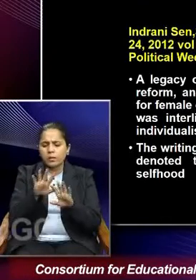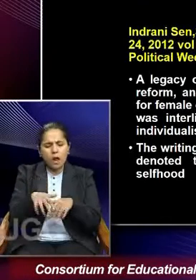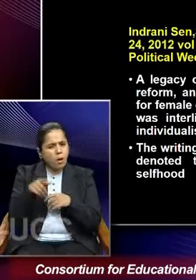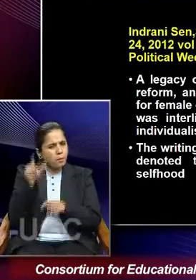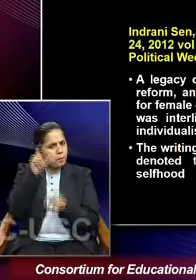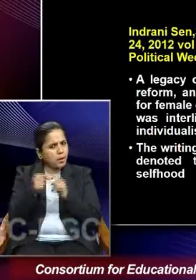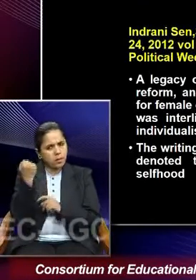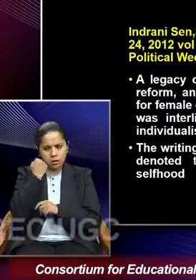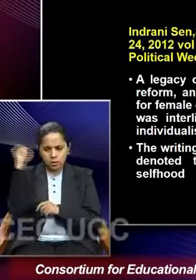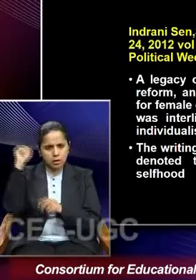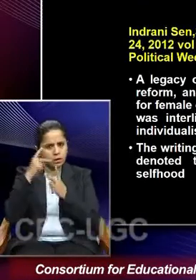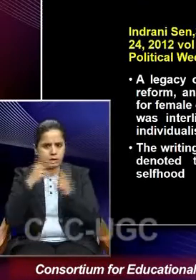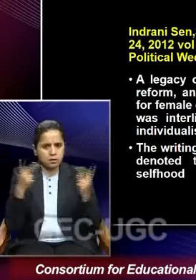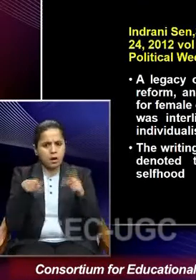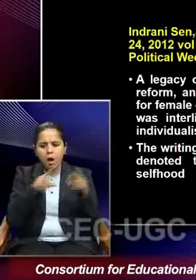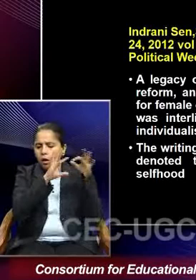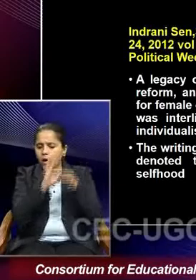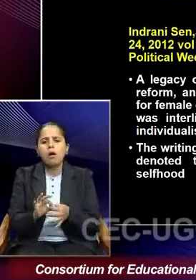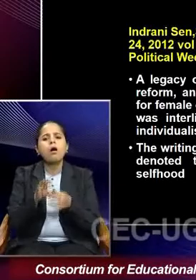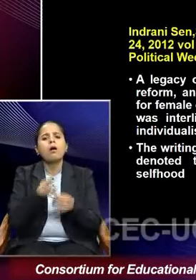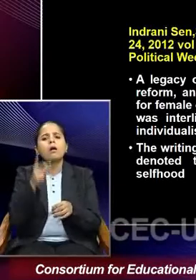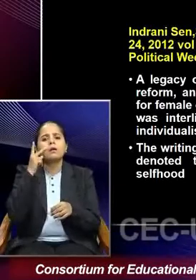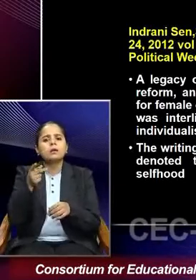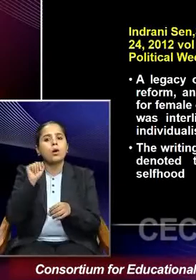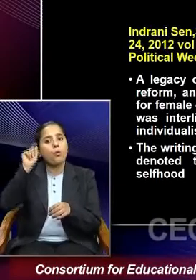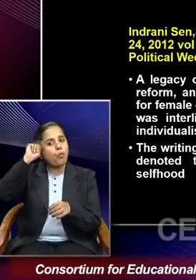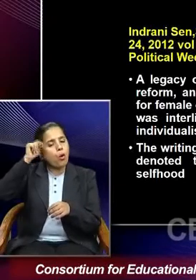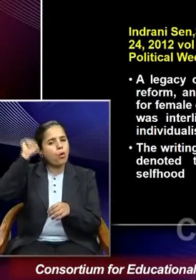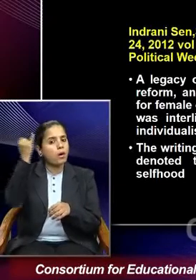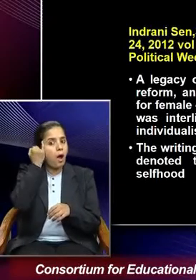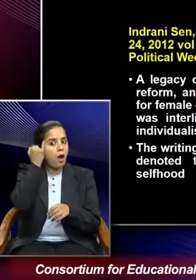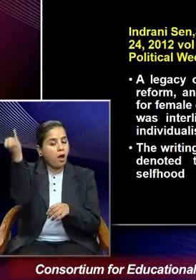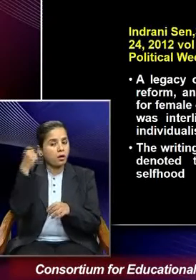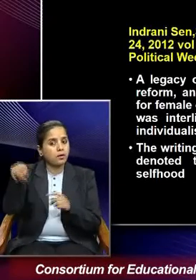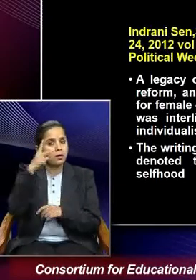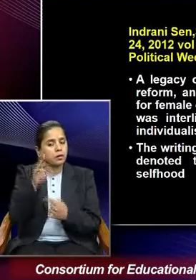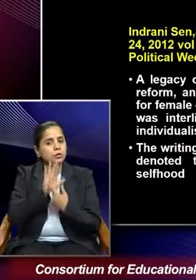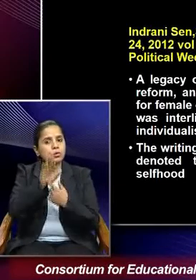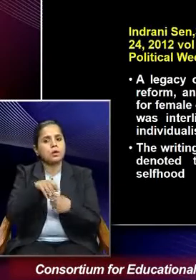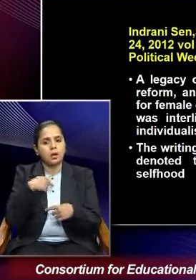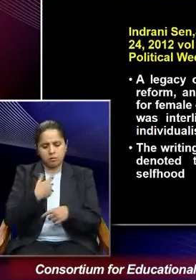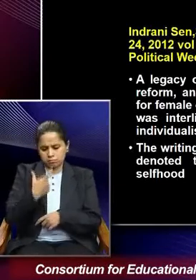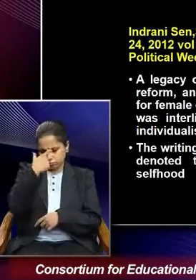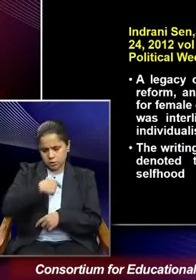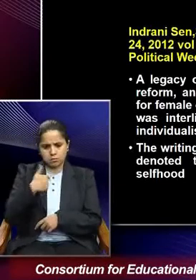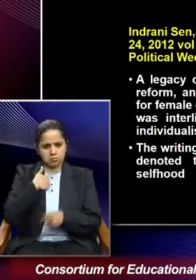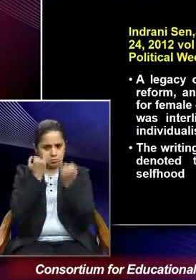came to be linked with the Western idea of individualism.